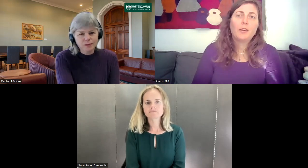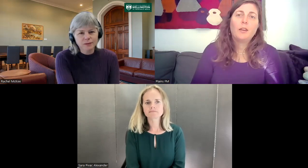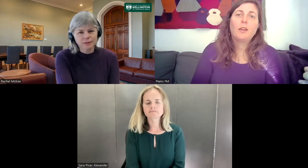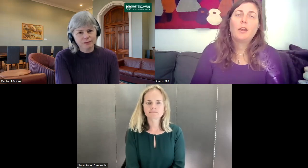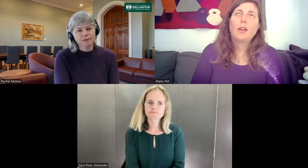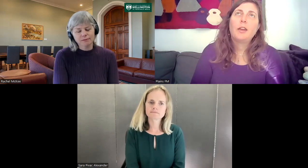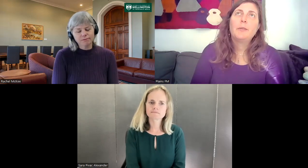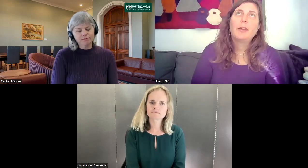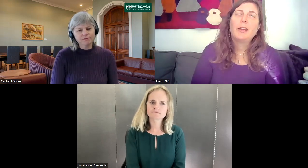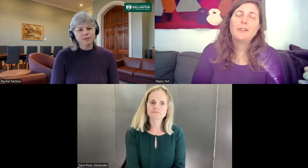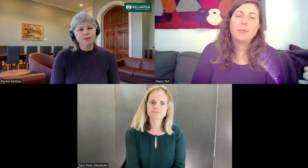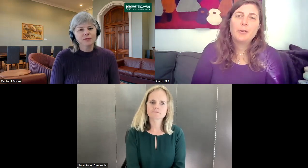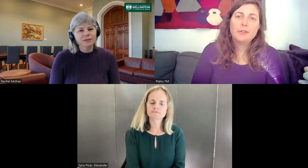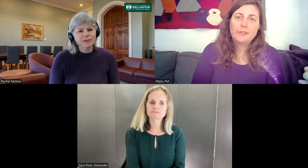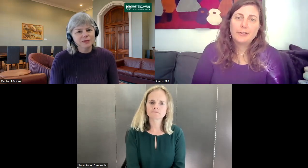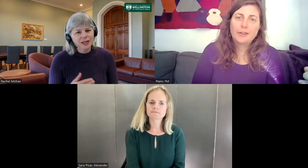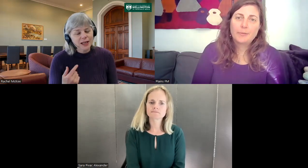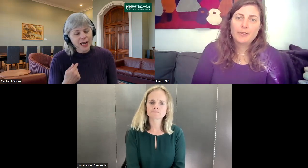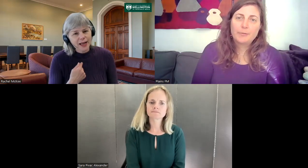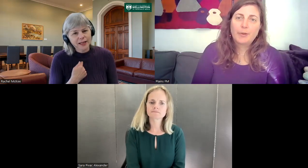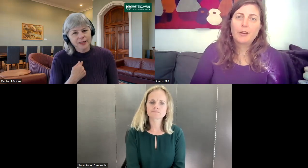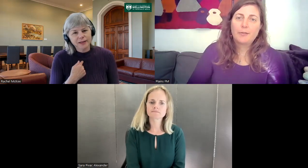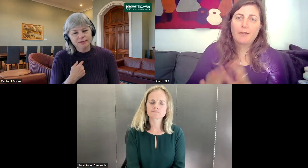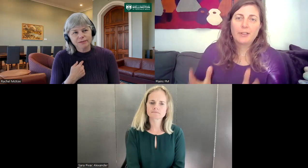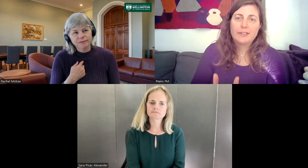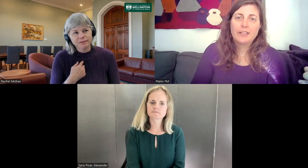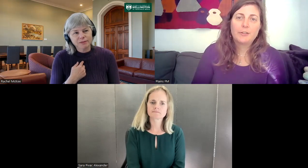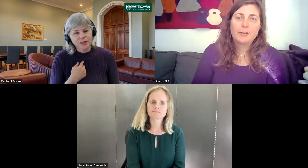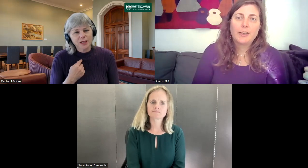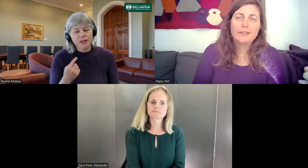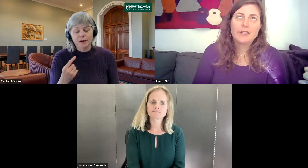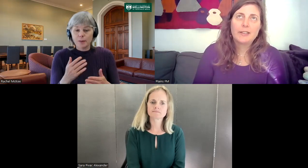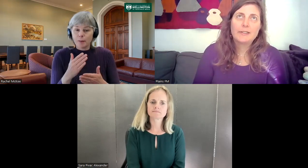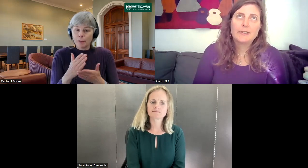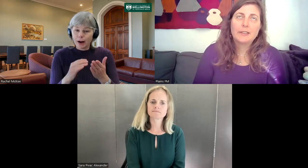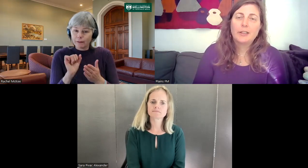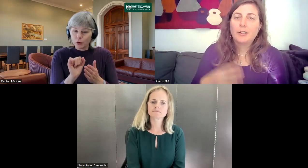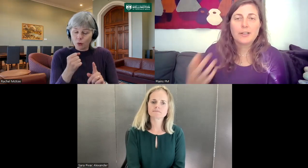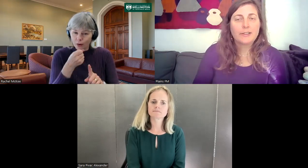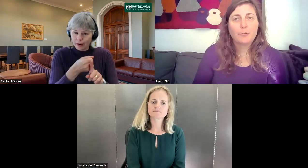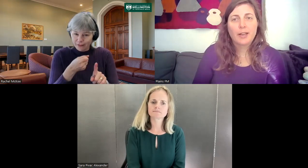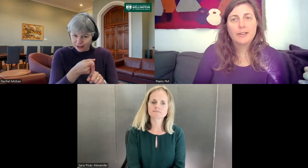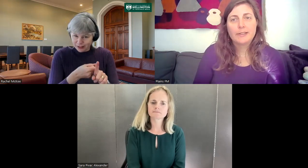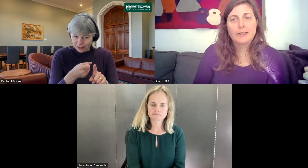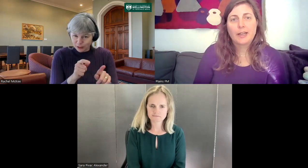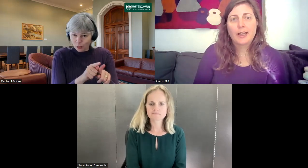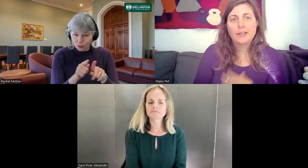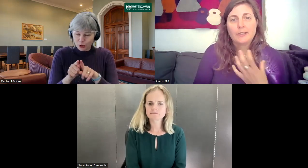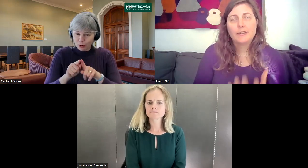And I suppose part of the advocacy that you're doing is increasing awareness and